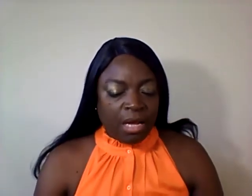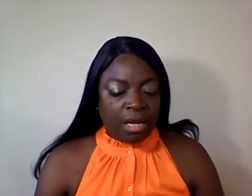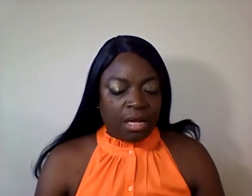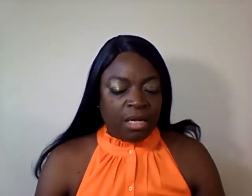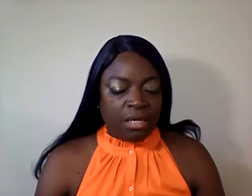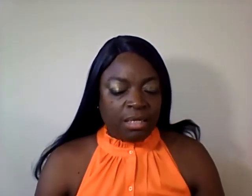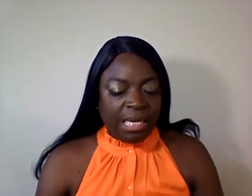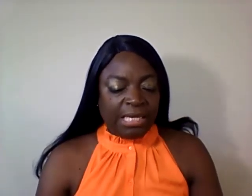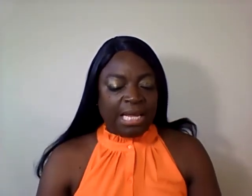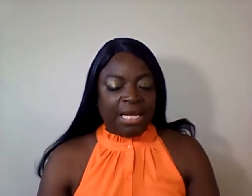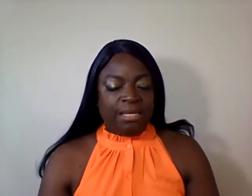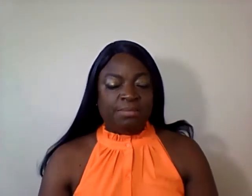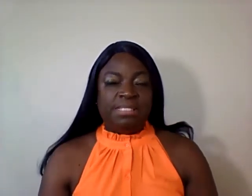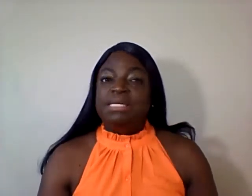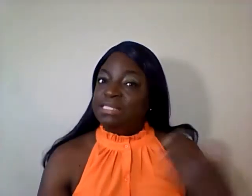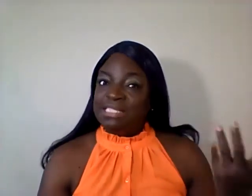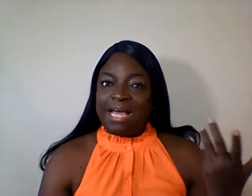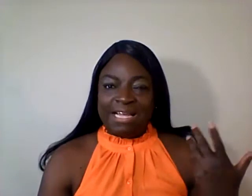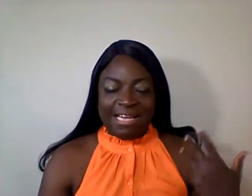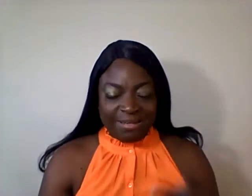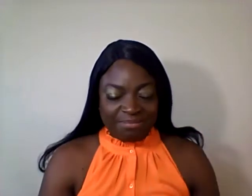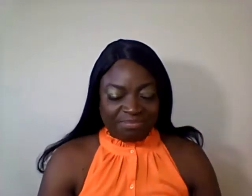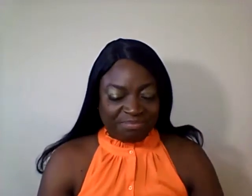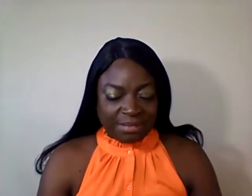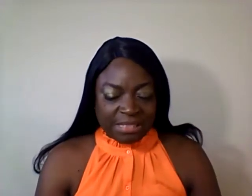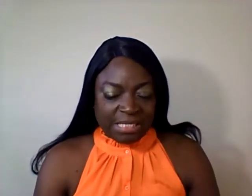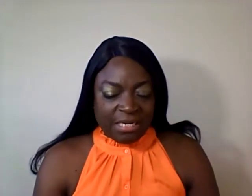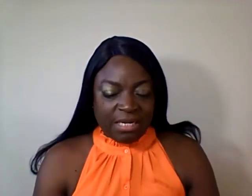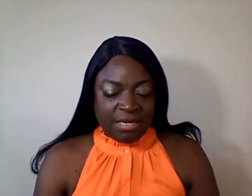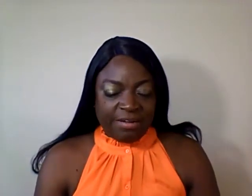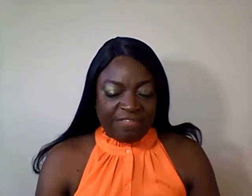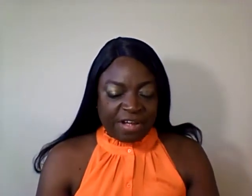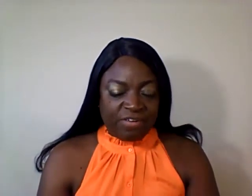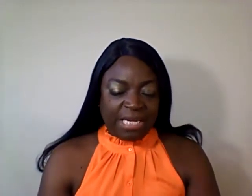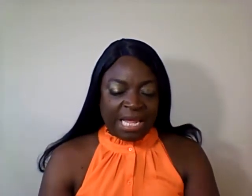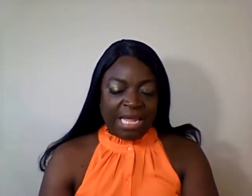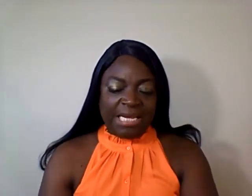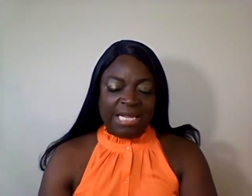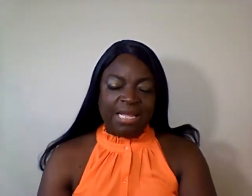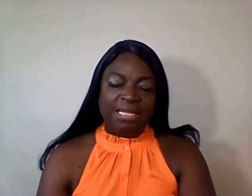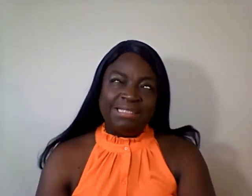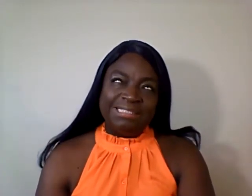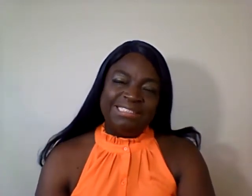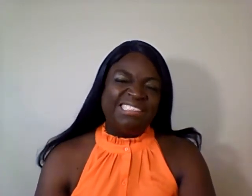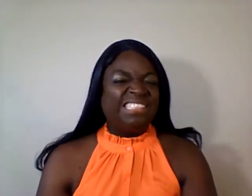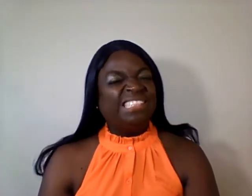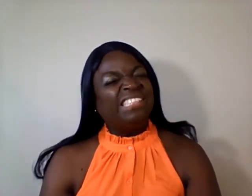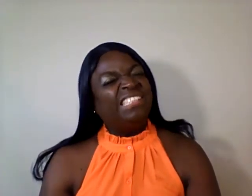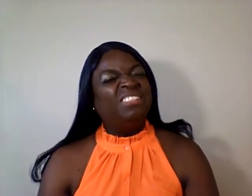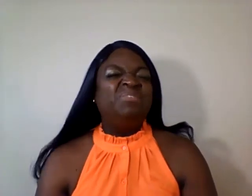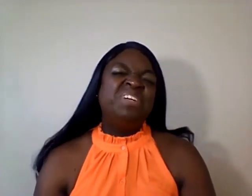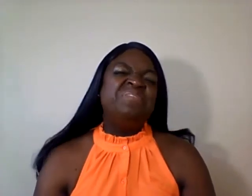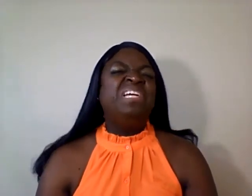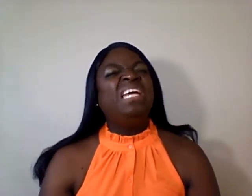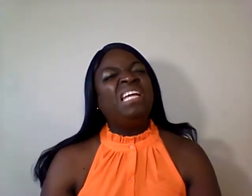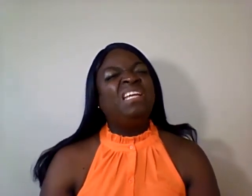Uh, nicknames. Tiny. Uh, favorite candy. Favorite candy?